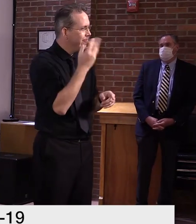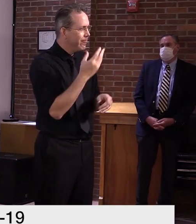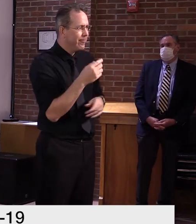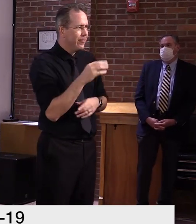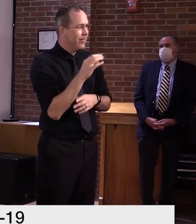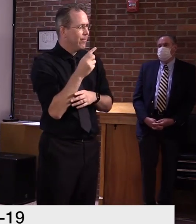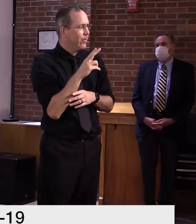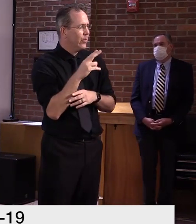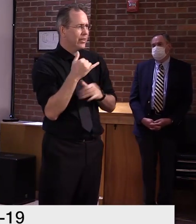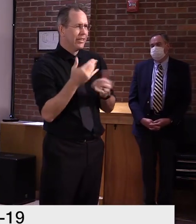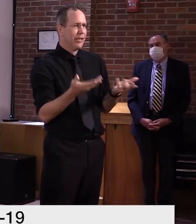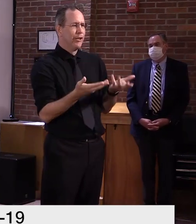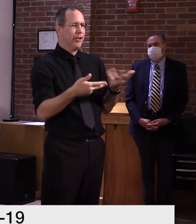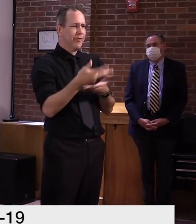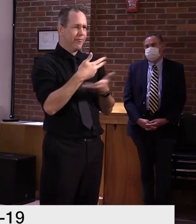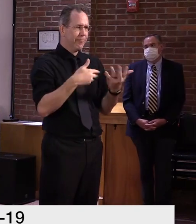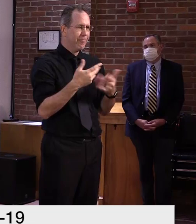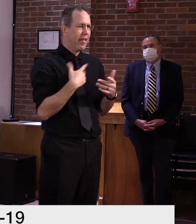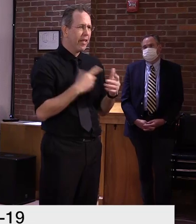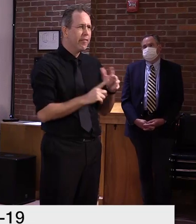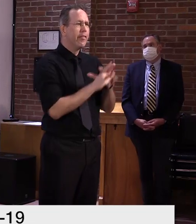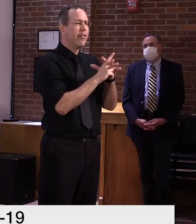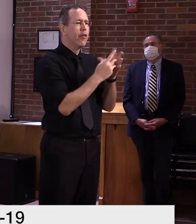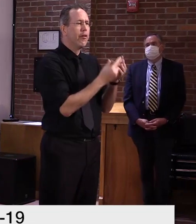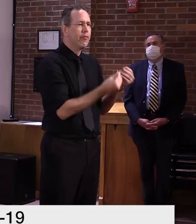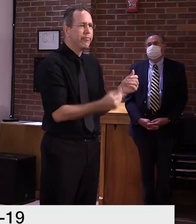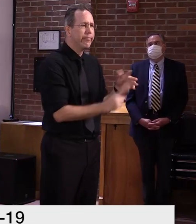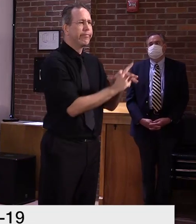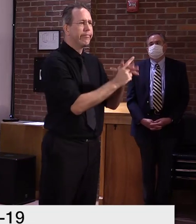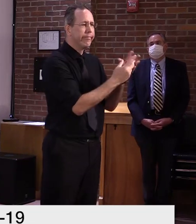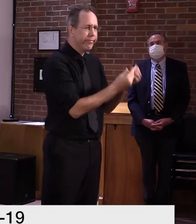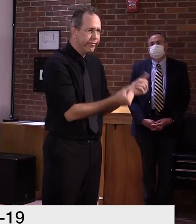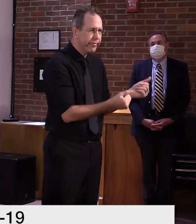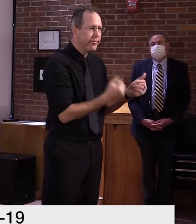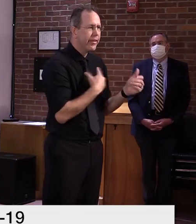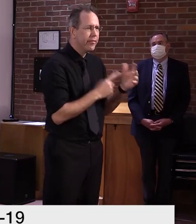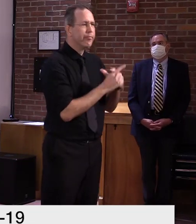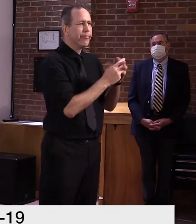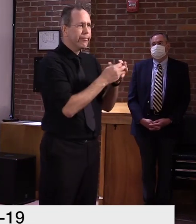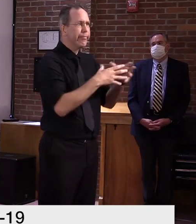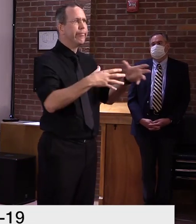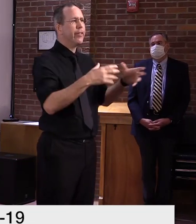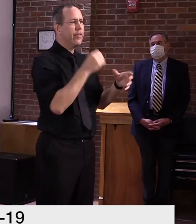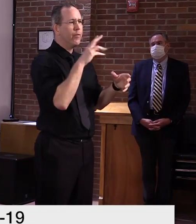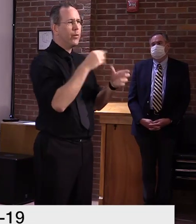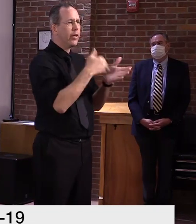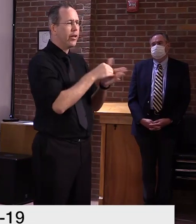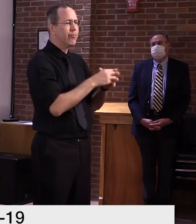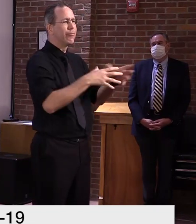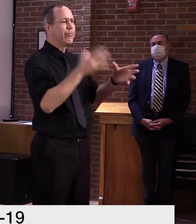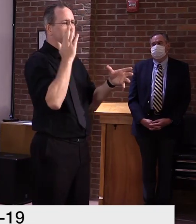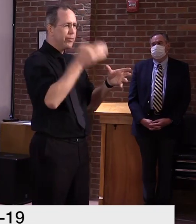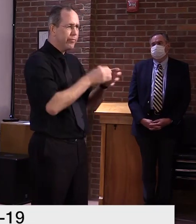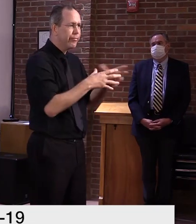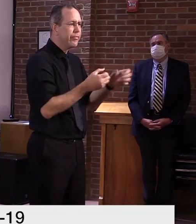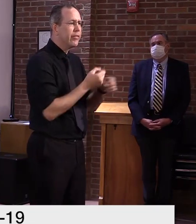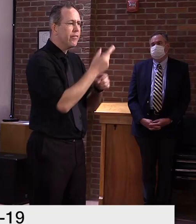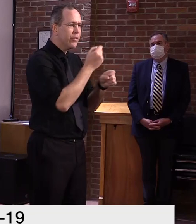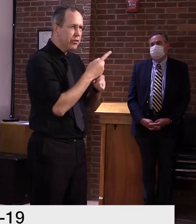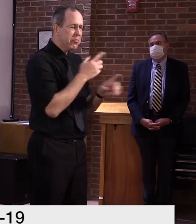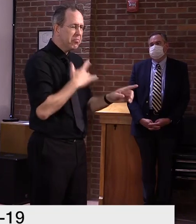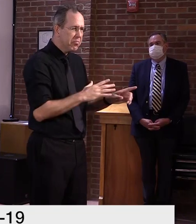goes away at some point in the spring and then picks back up in the fall. Um, so we will be reporting out the influenza like illness